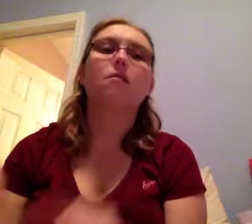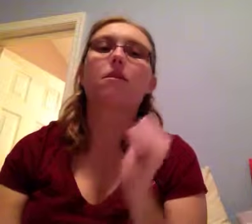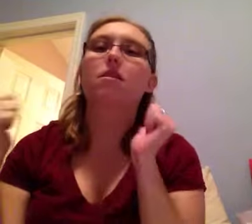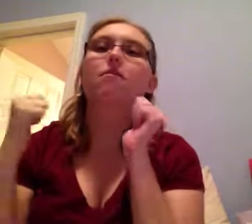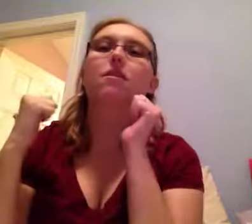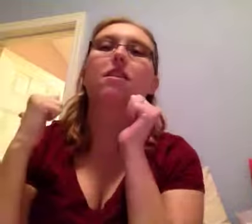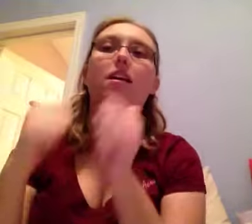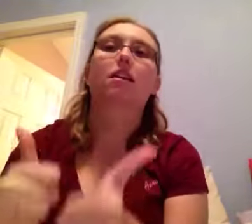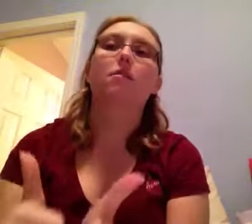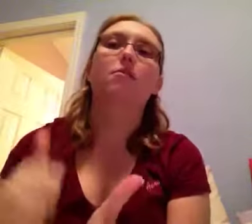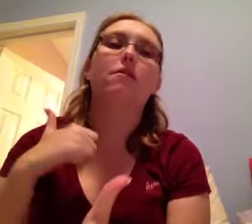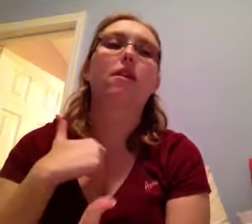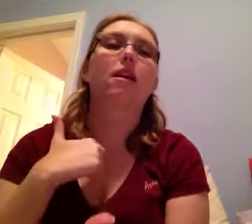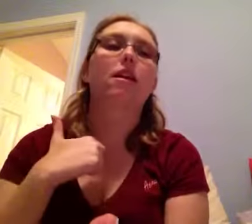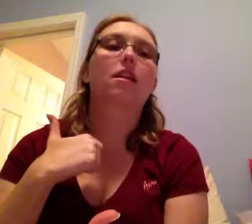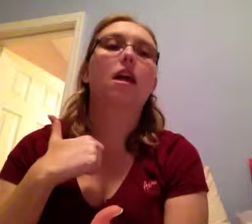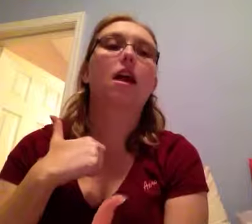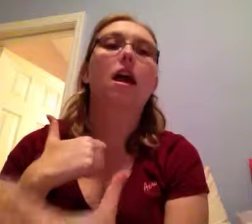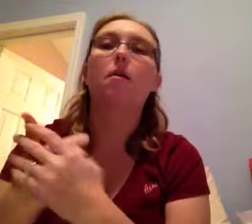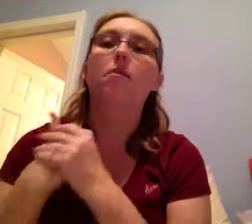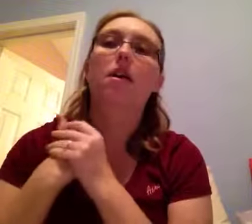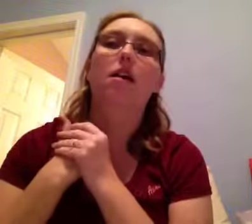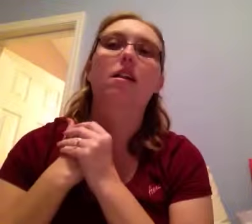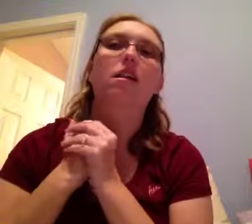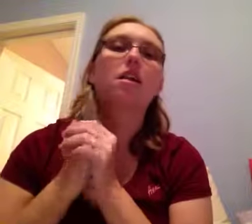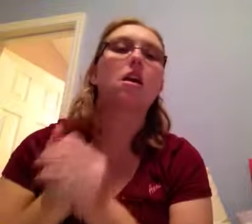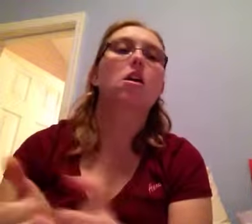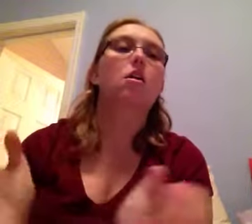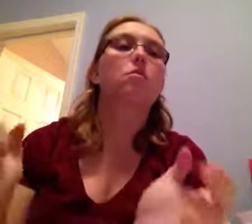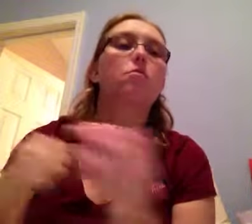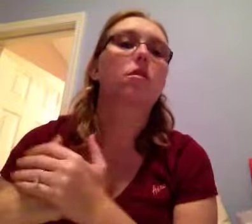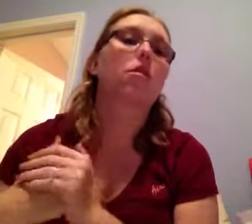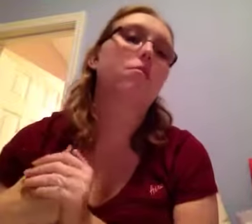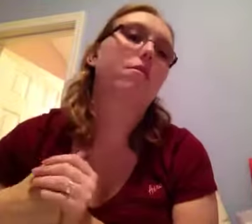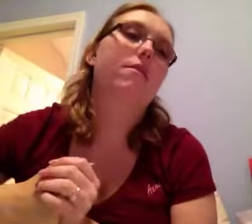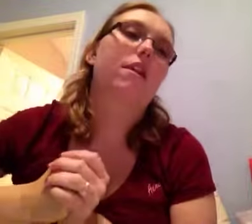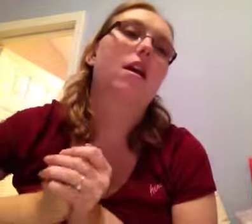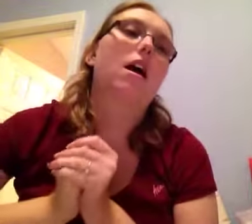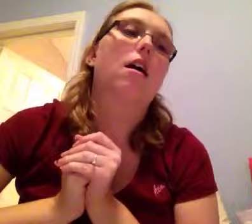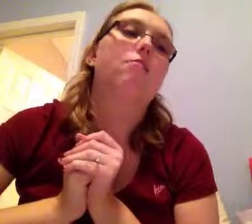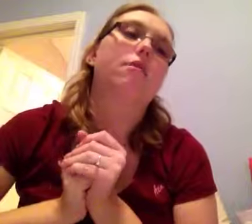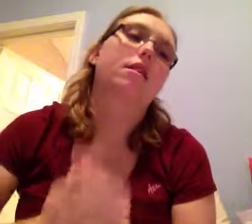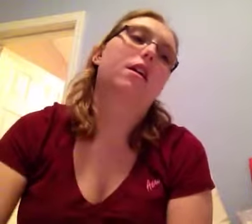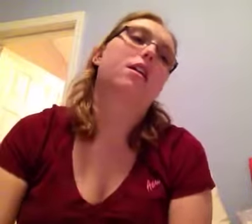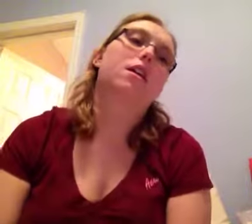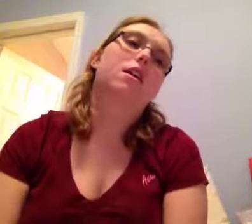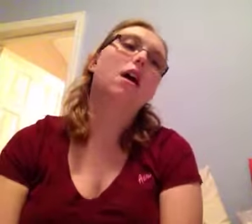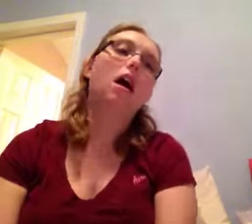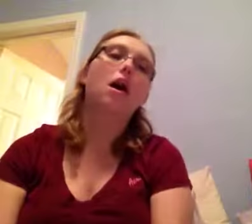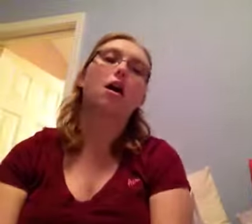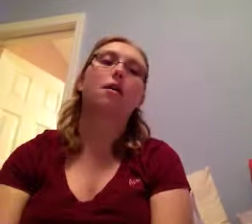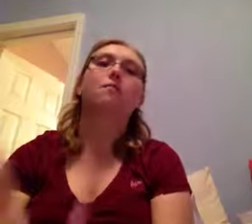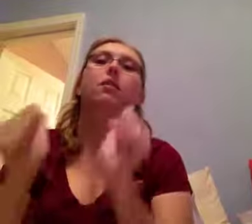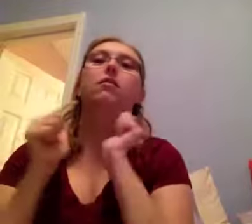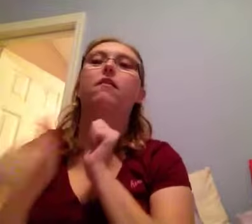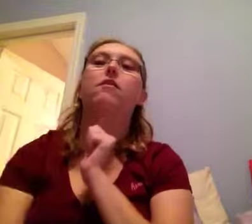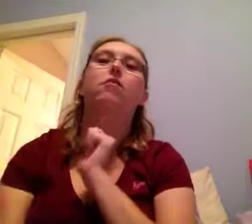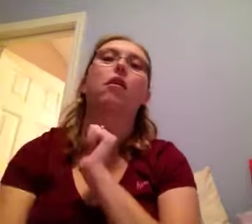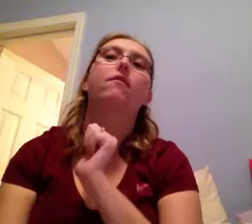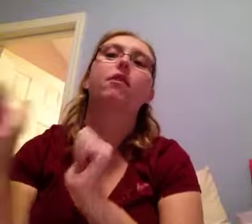which was an excellent movie. It's an A plus. Really good movie. I really liked it. Um, I loved the graphics.